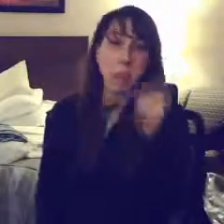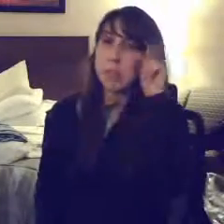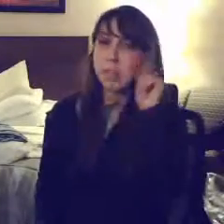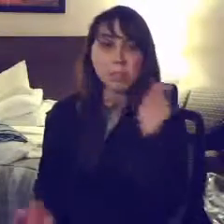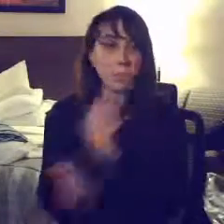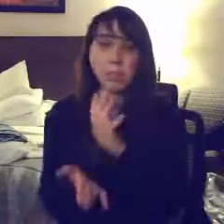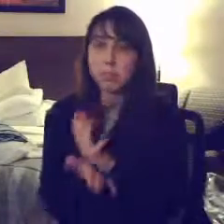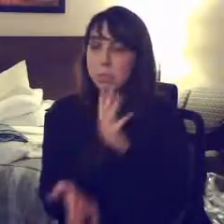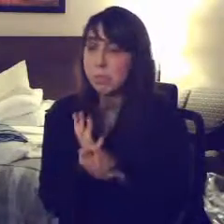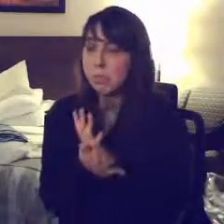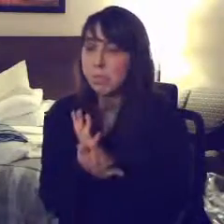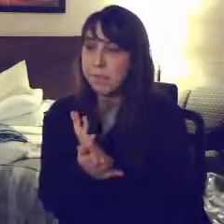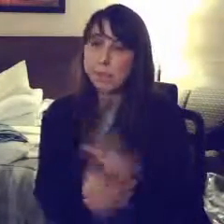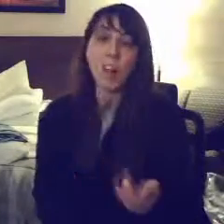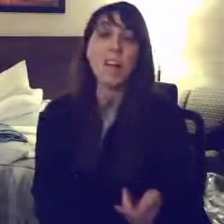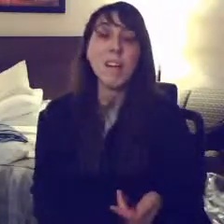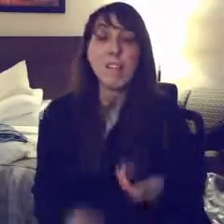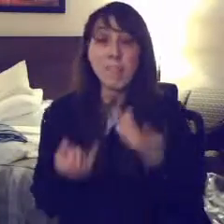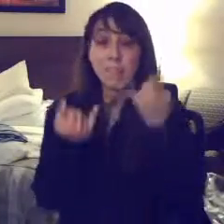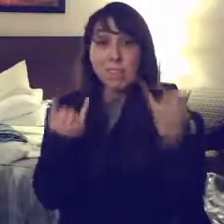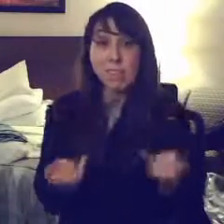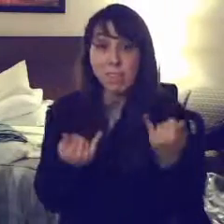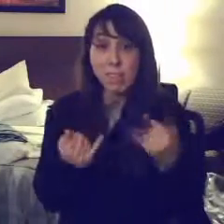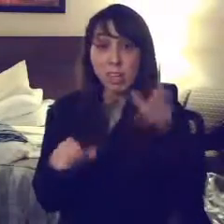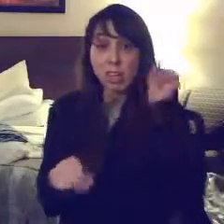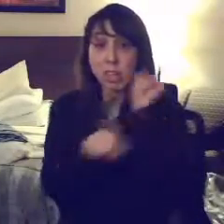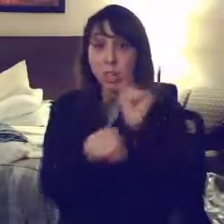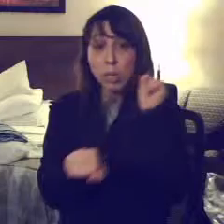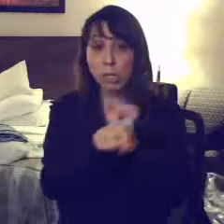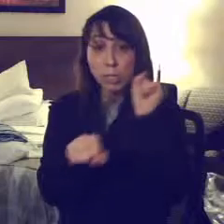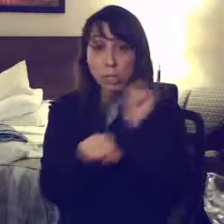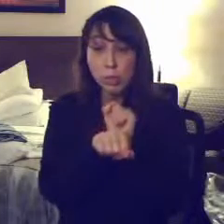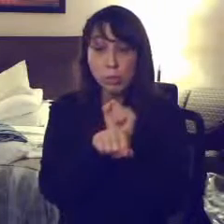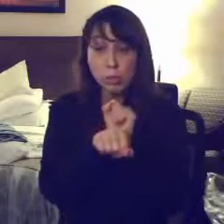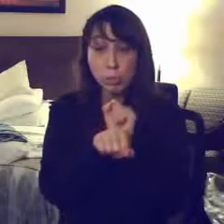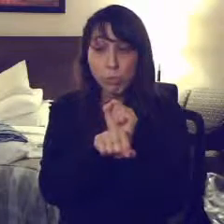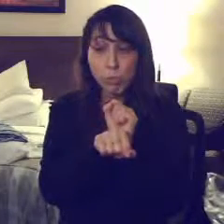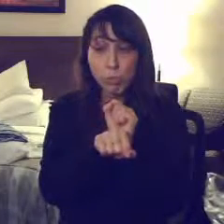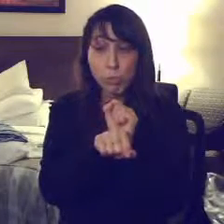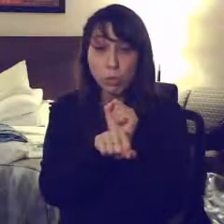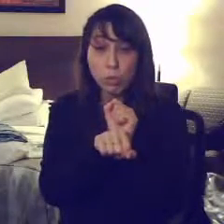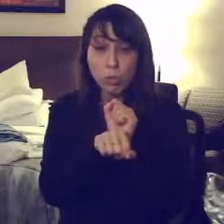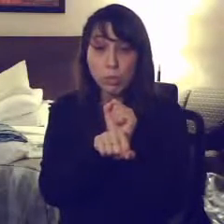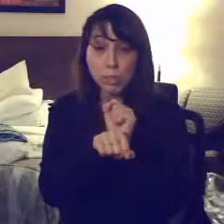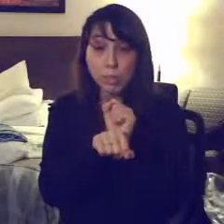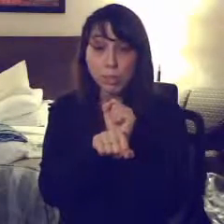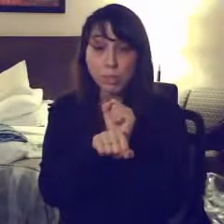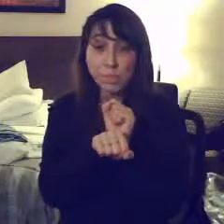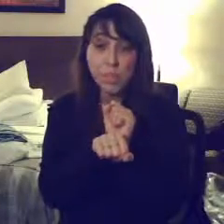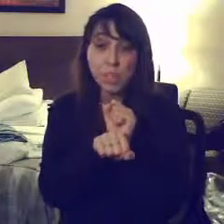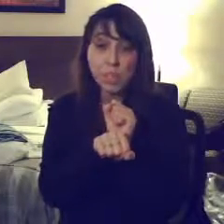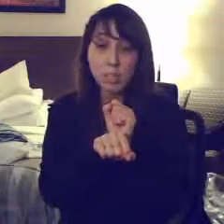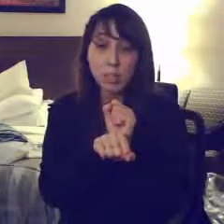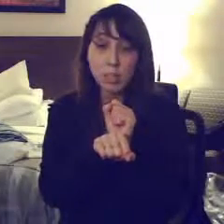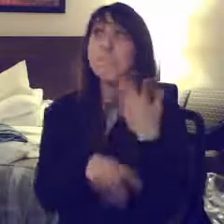Sky 6. Take a look. This is the Platte Memorial Bridge. The snow is falling right now. You can see most of the roadways right now are just wet.